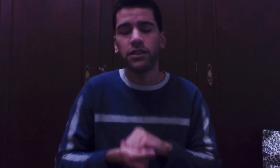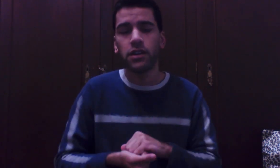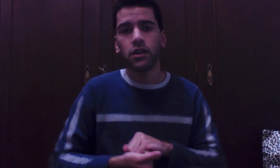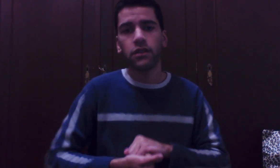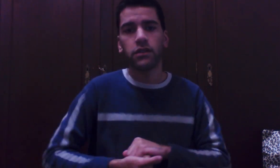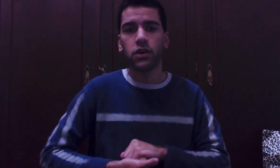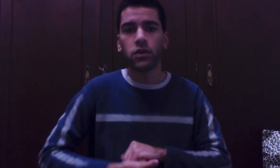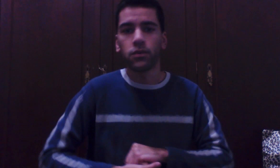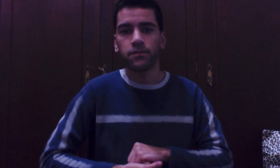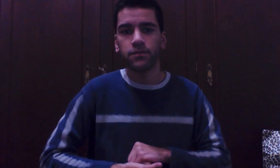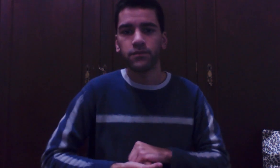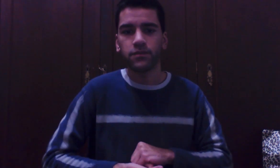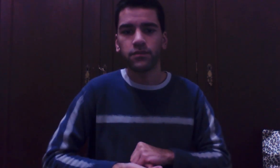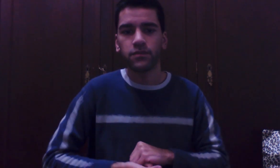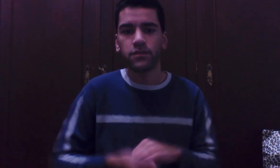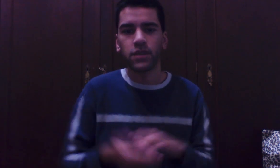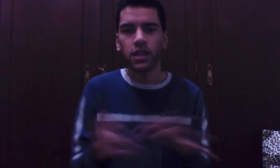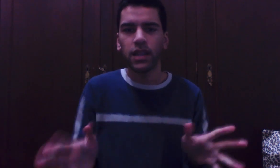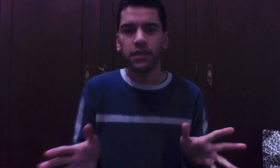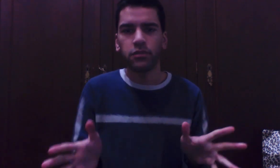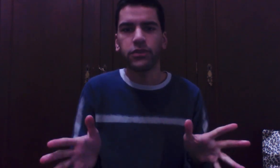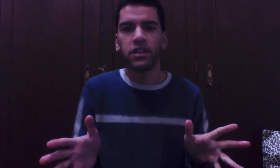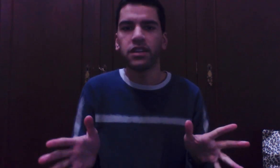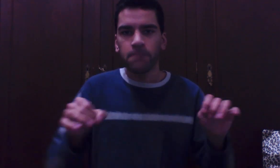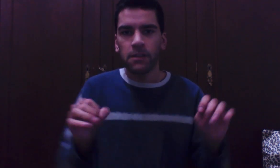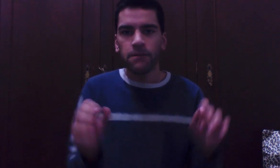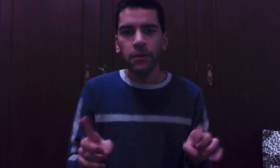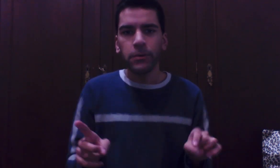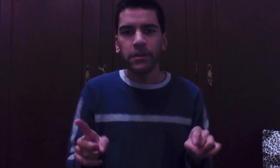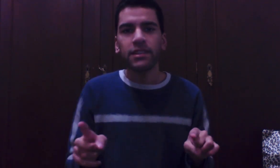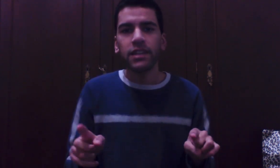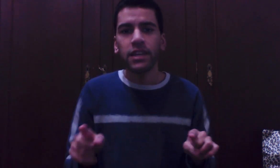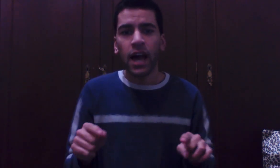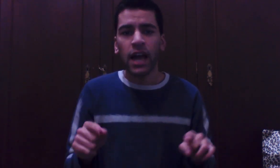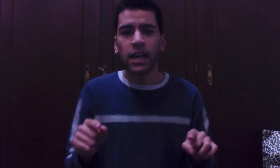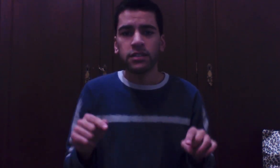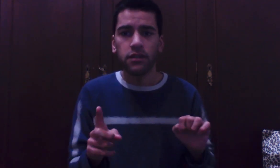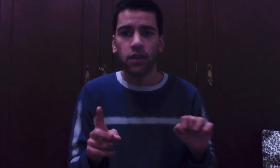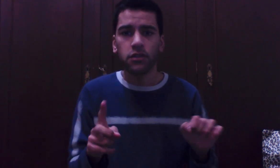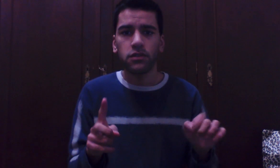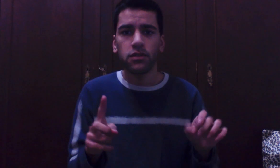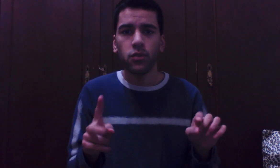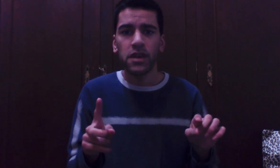so let's proceed very recently I talked with